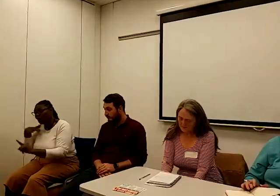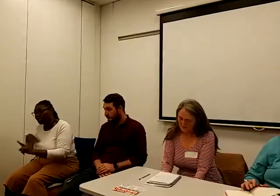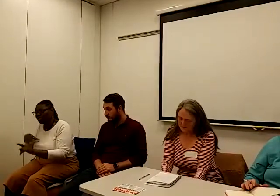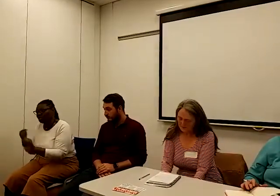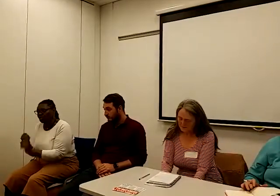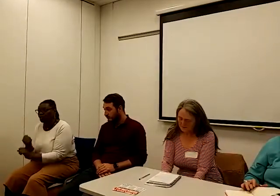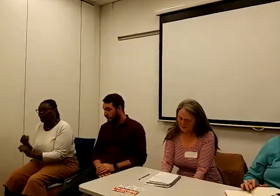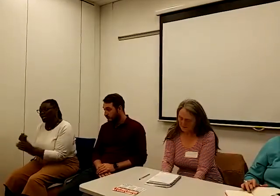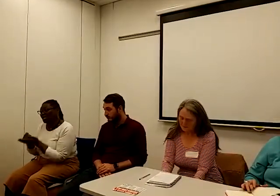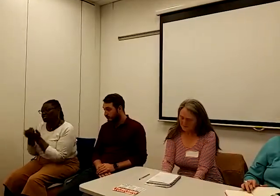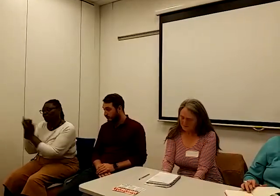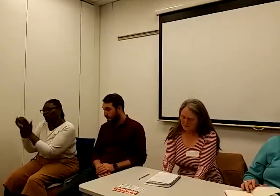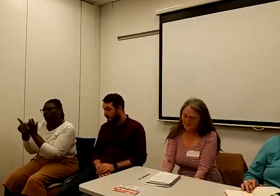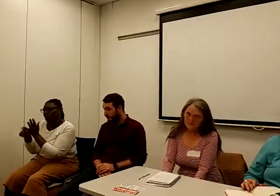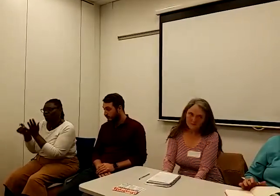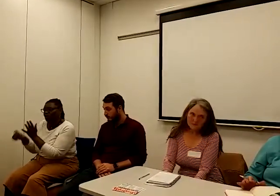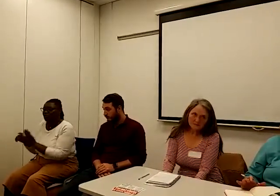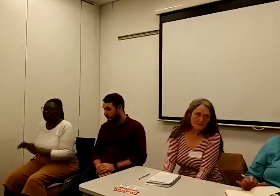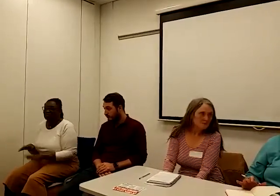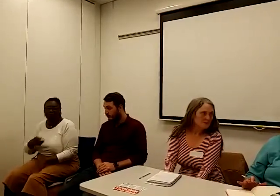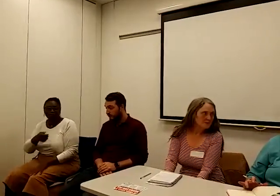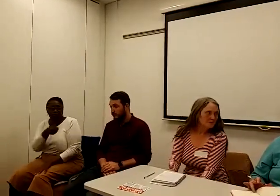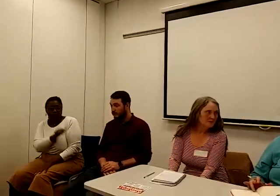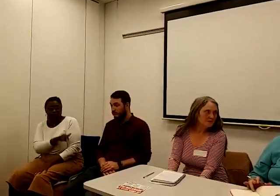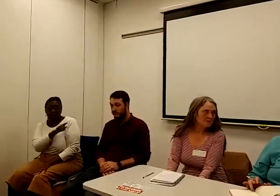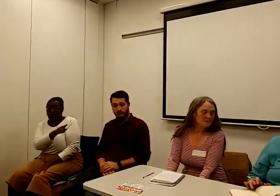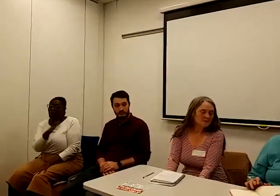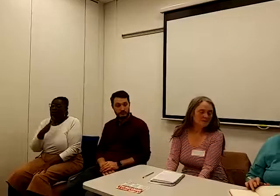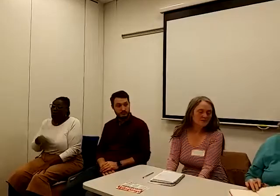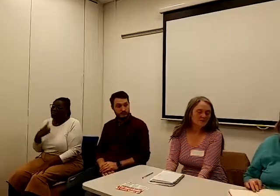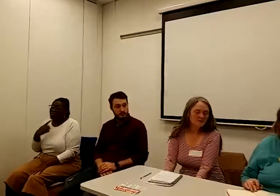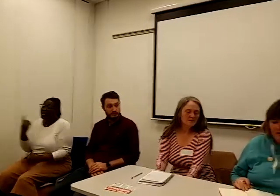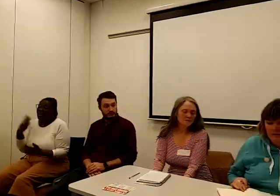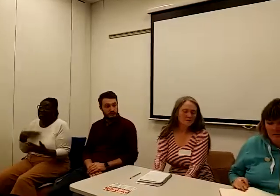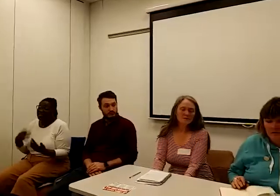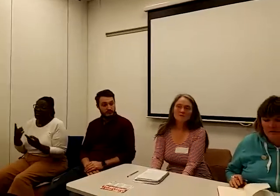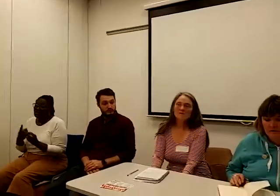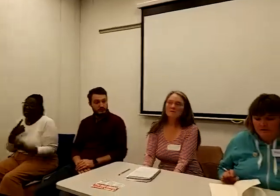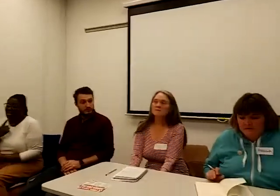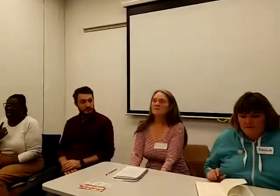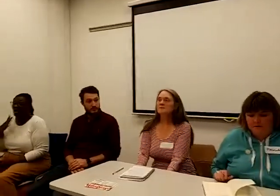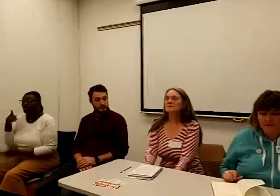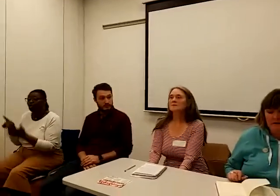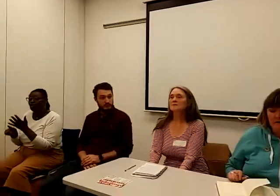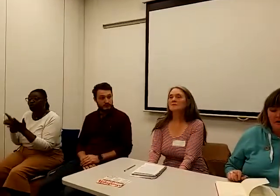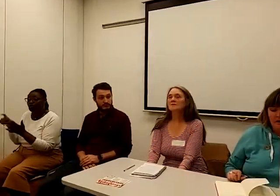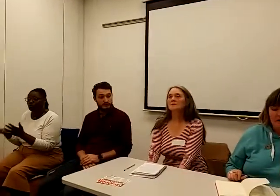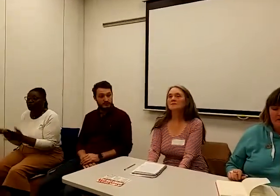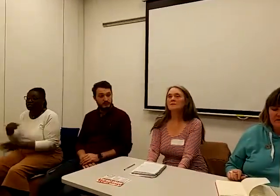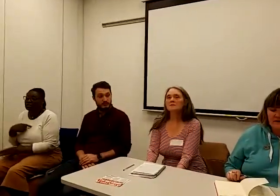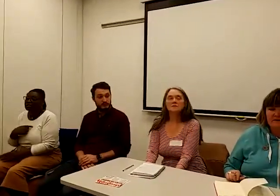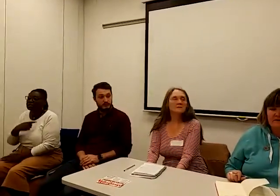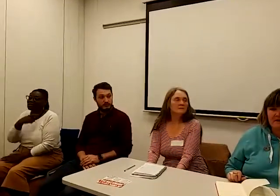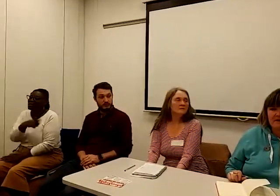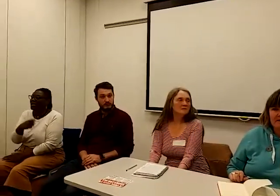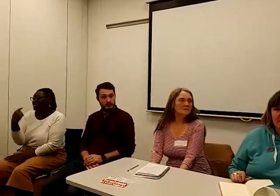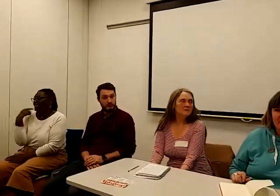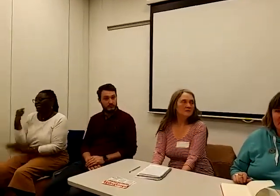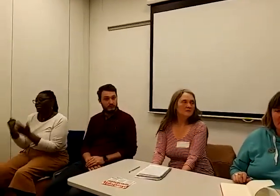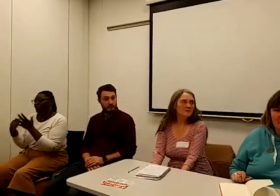propose universal credit. Well, one thing I will need to say, actually, on universal credit, on Saturday the 2nd